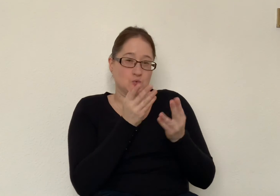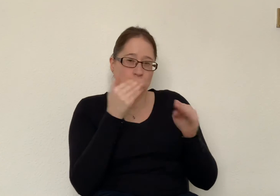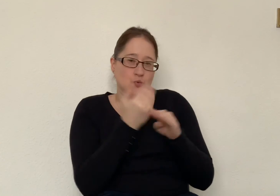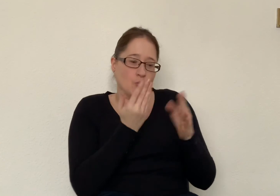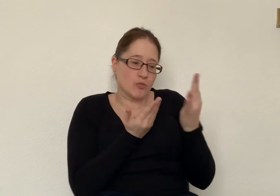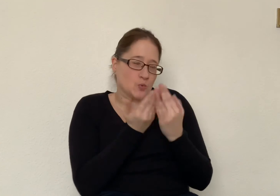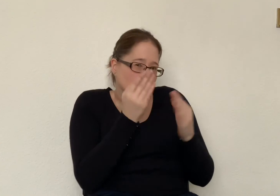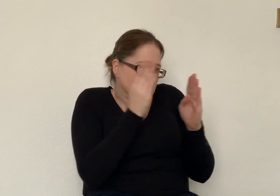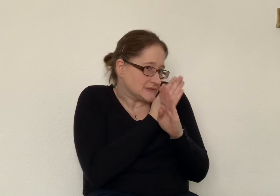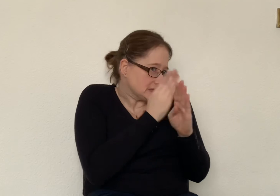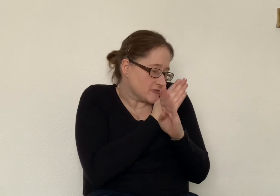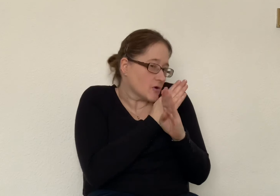will reward you